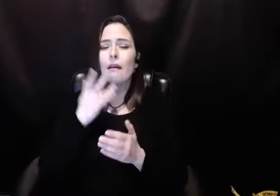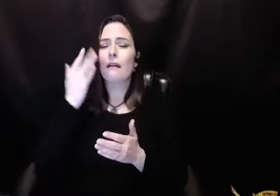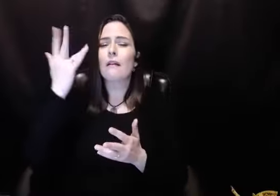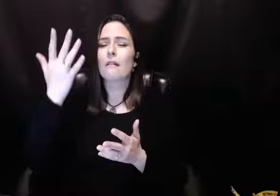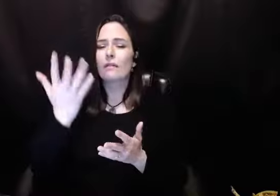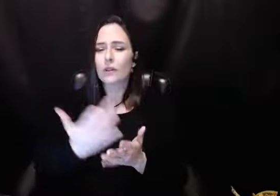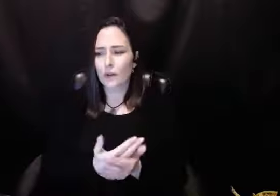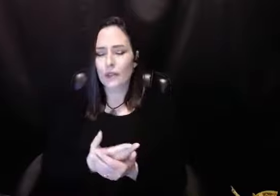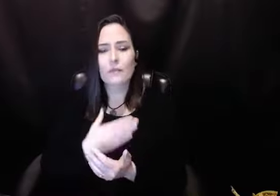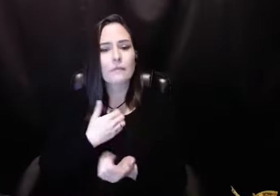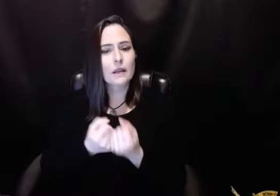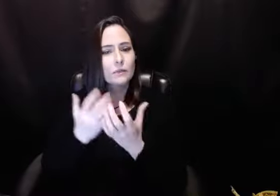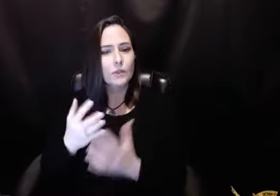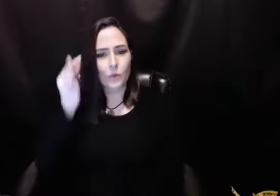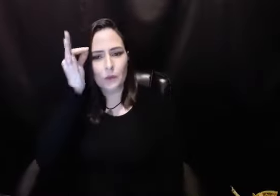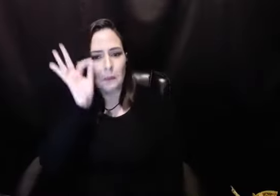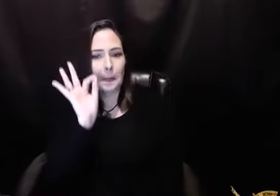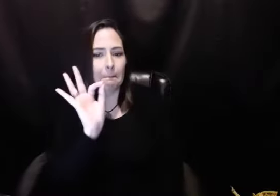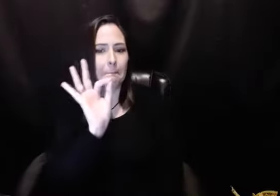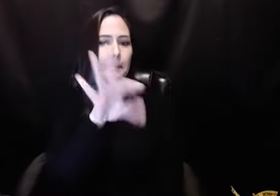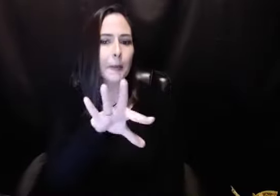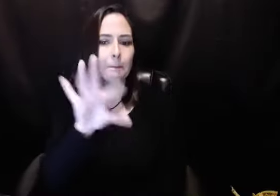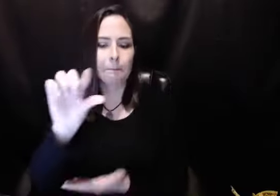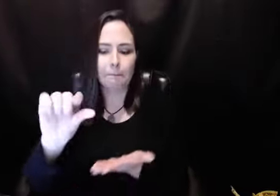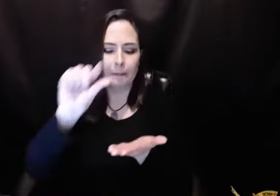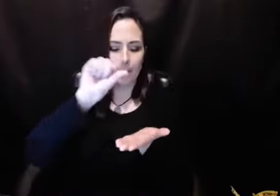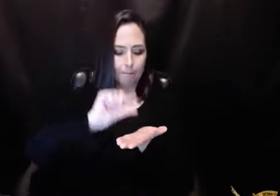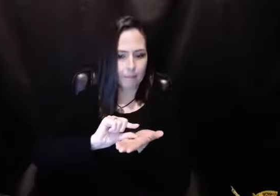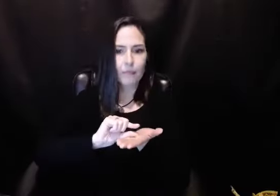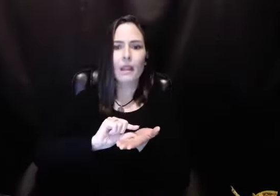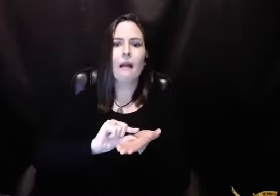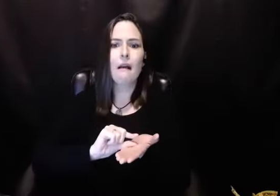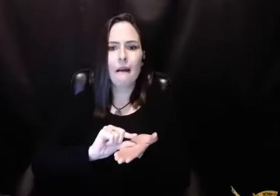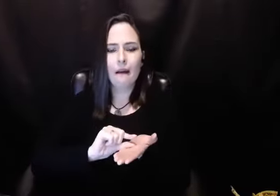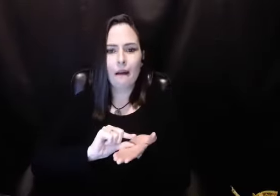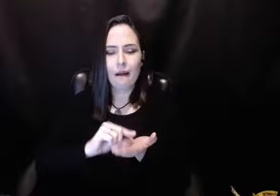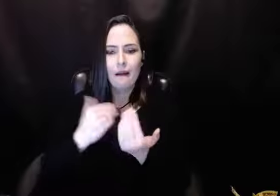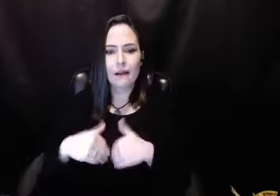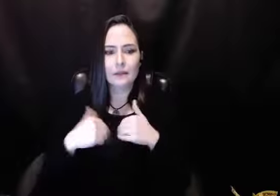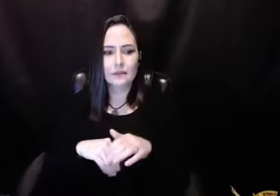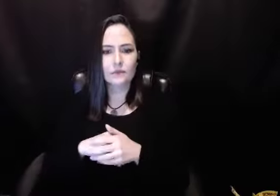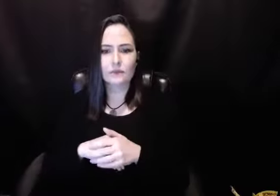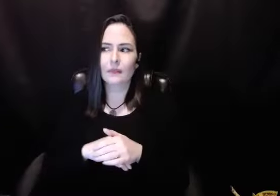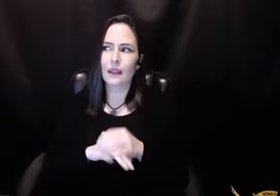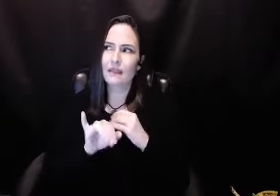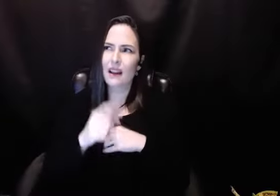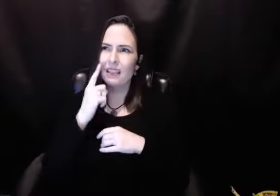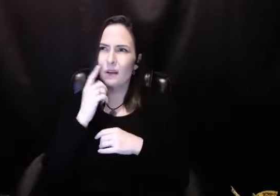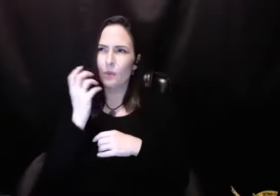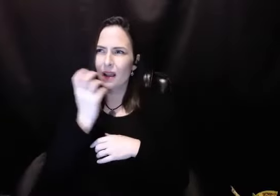these assignments. But then, you know, there's these nuggets. These nuggets that come just kind of in the midst of things. And that was one of them.